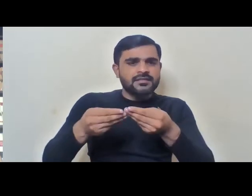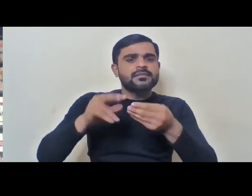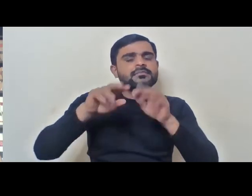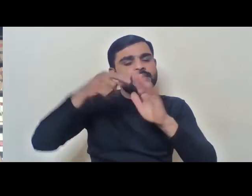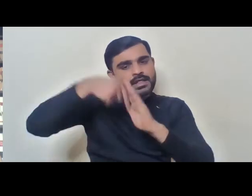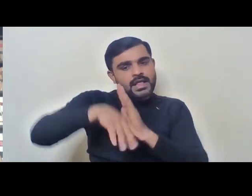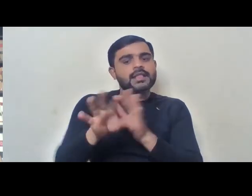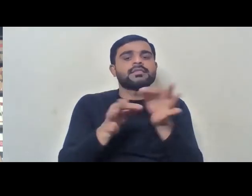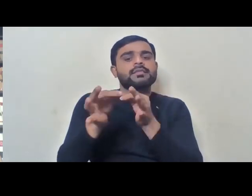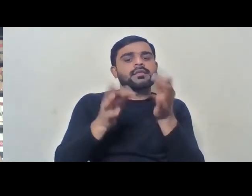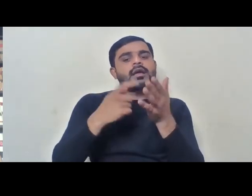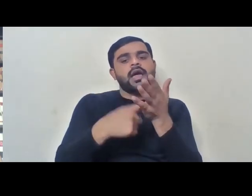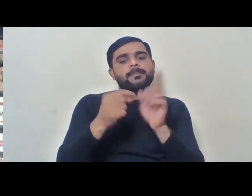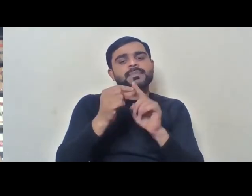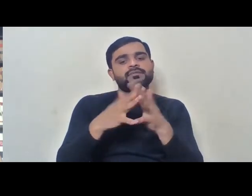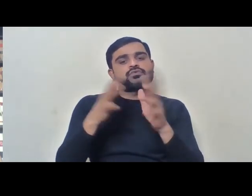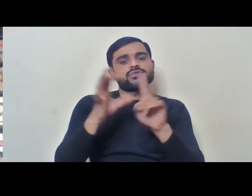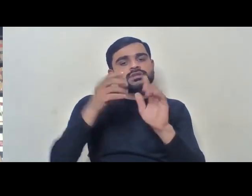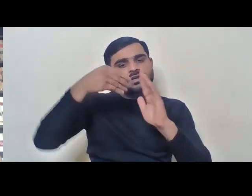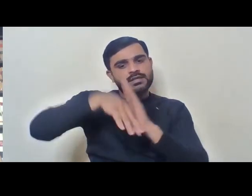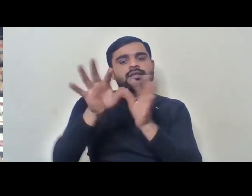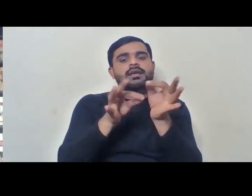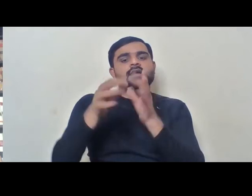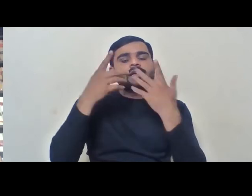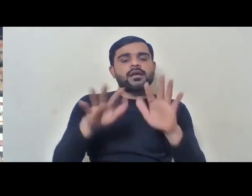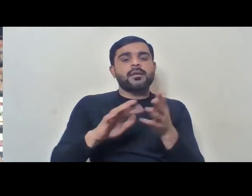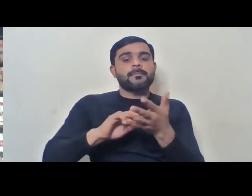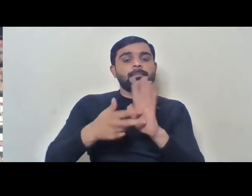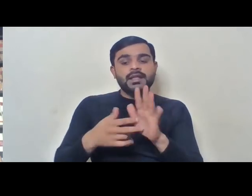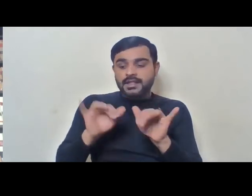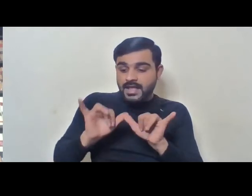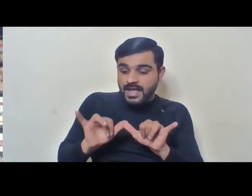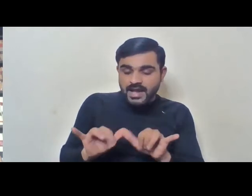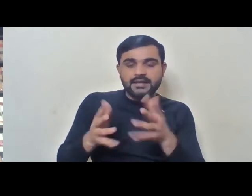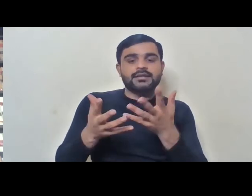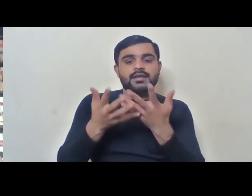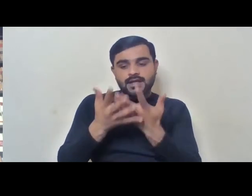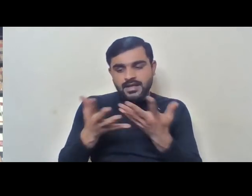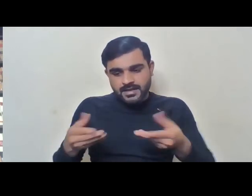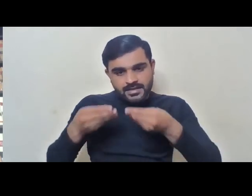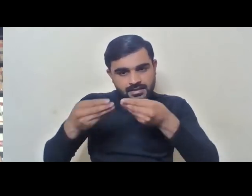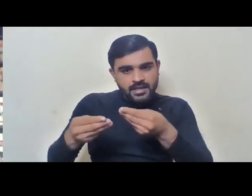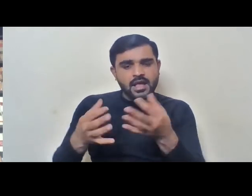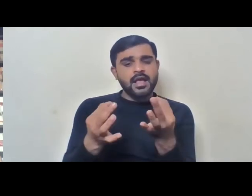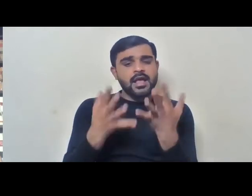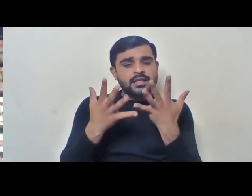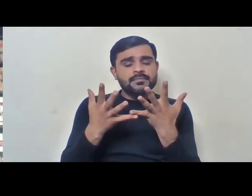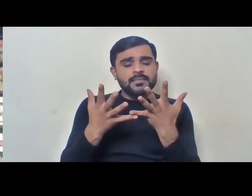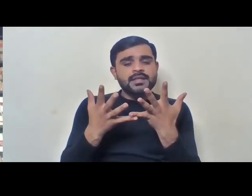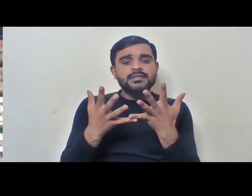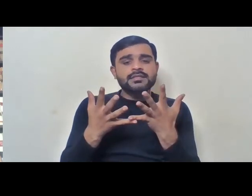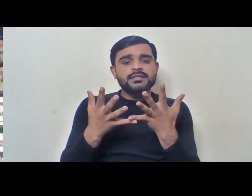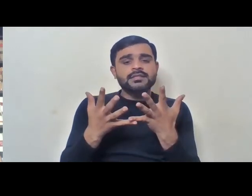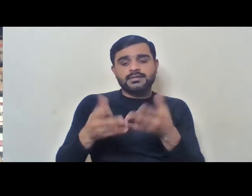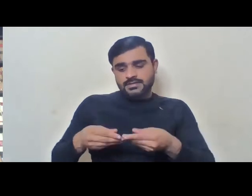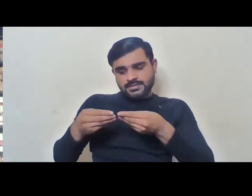under the act, but it basically means any adjustments, accommodations or any special measures to